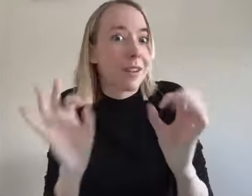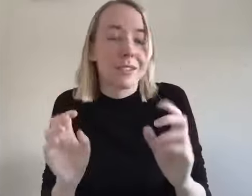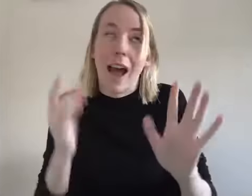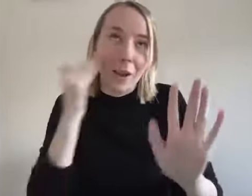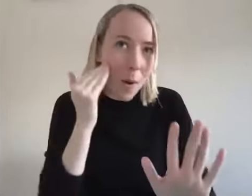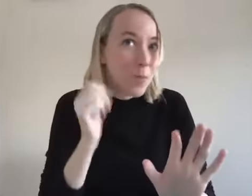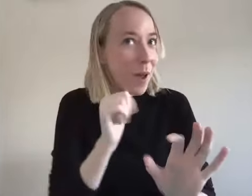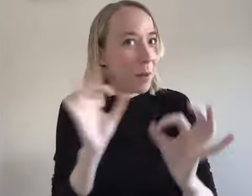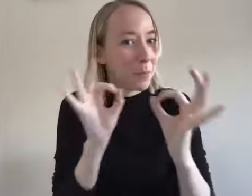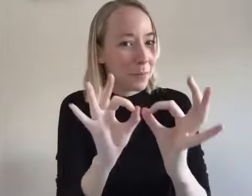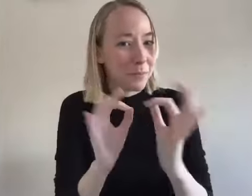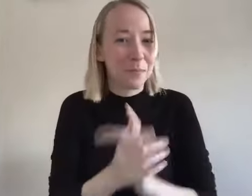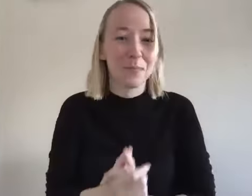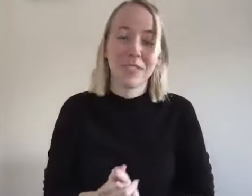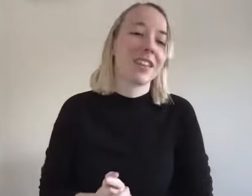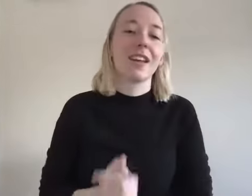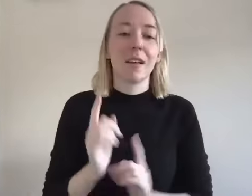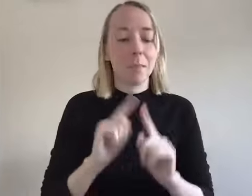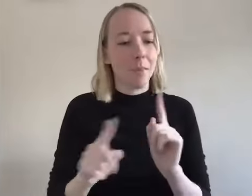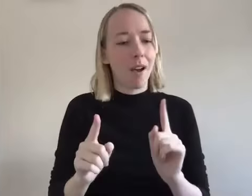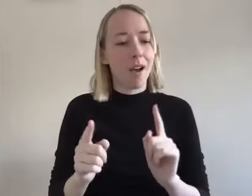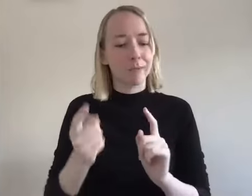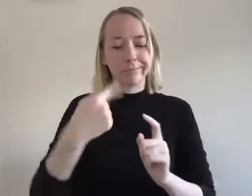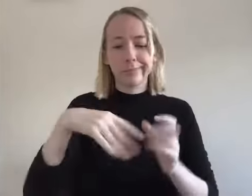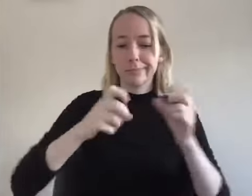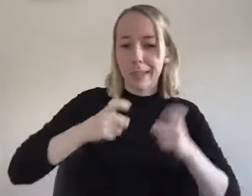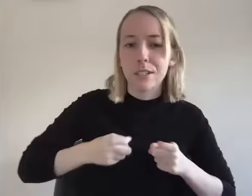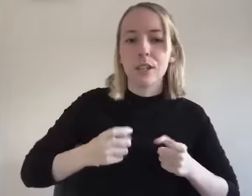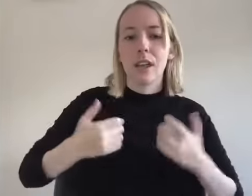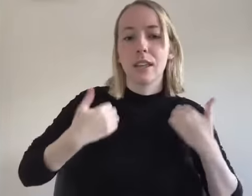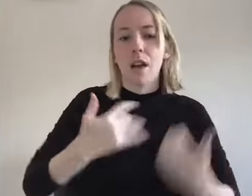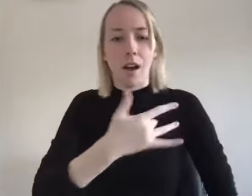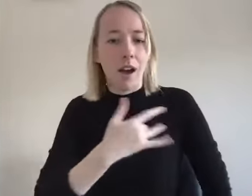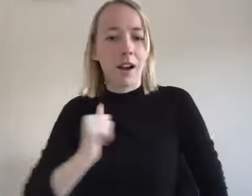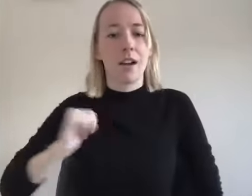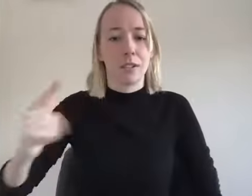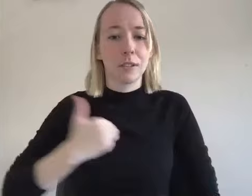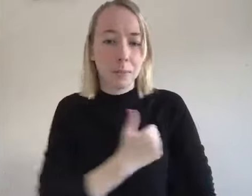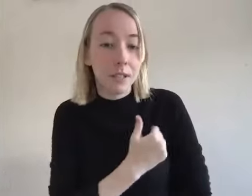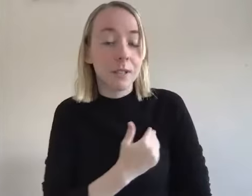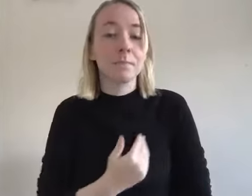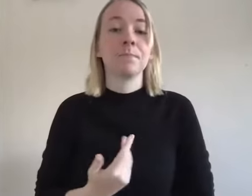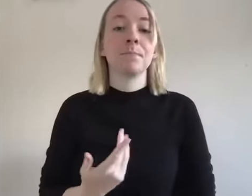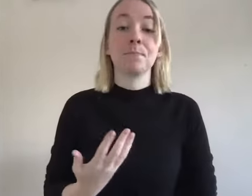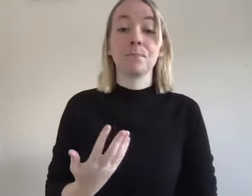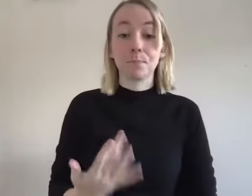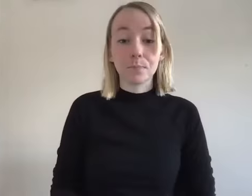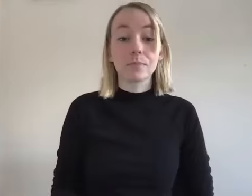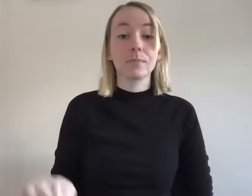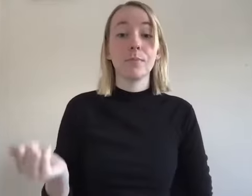don't get me wrong i'm not saying i do but when it comes to doing what we do especially with the young at heart allen on committee uh we are we are